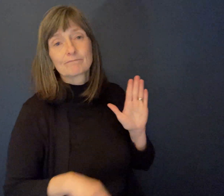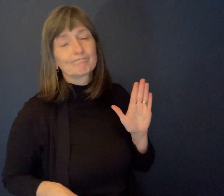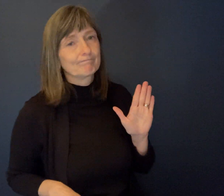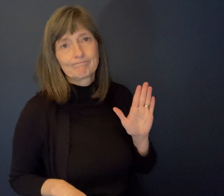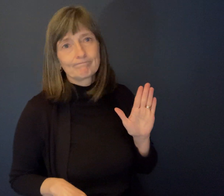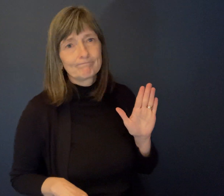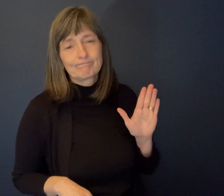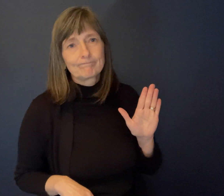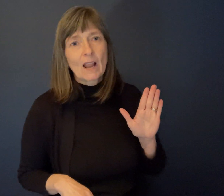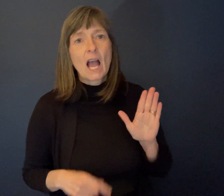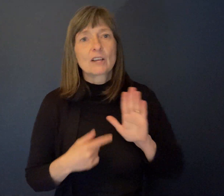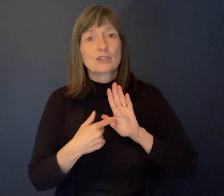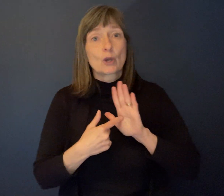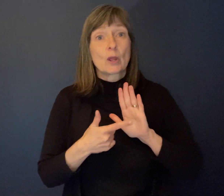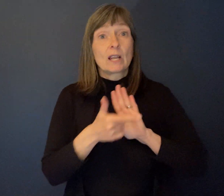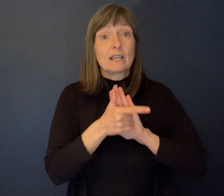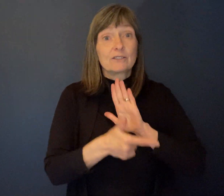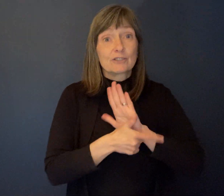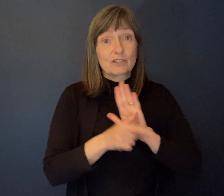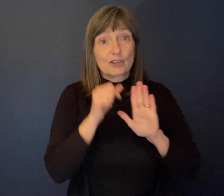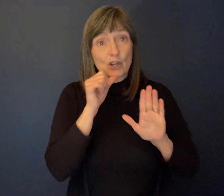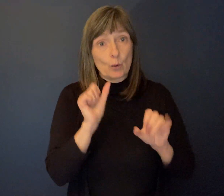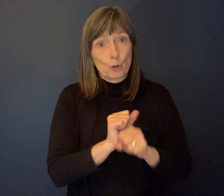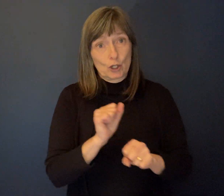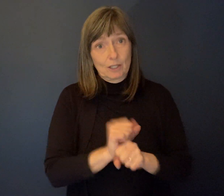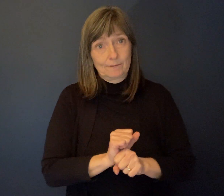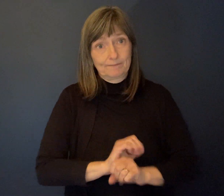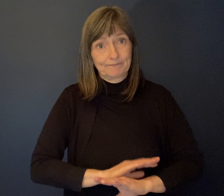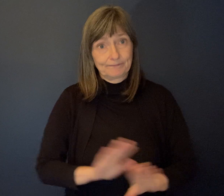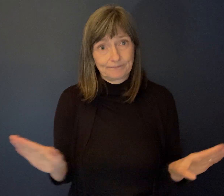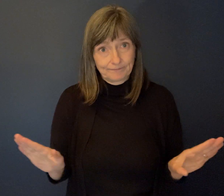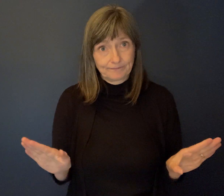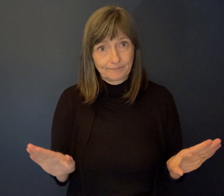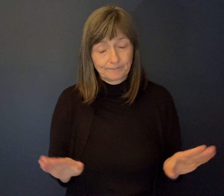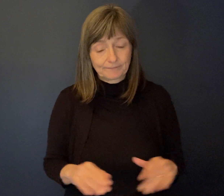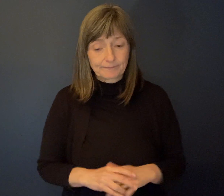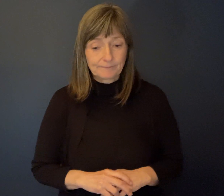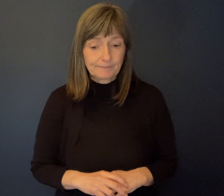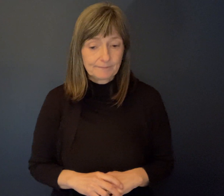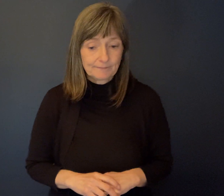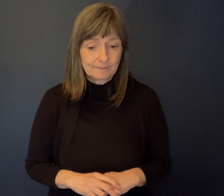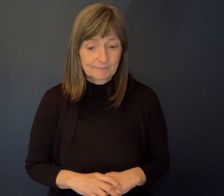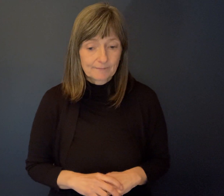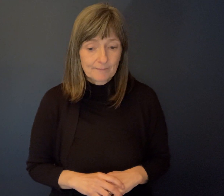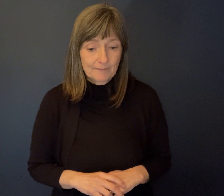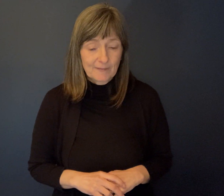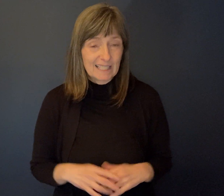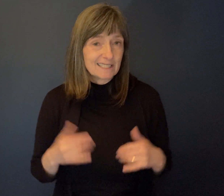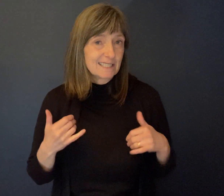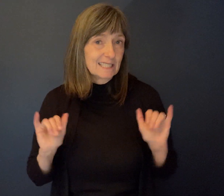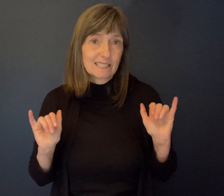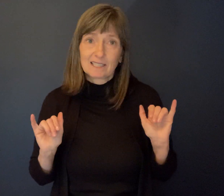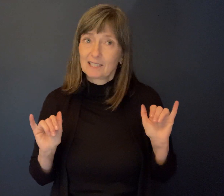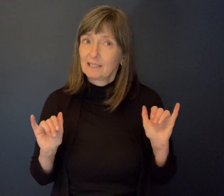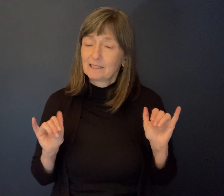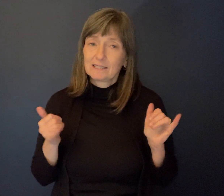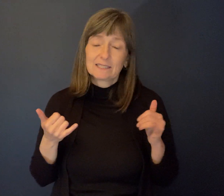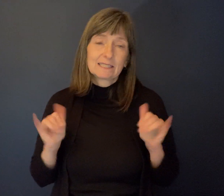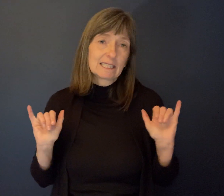that legislation was not working. So, uh, yeah. And even still today, you know, it's a, it's legislation